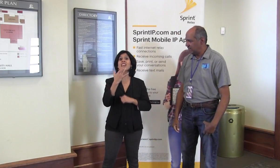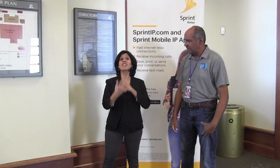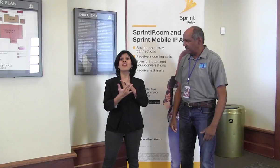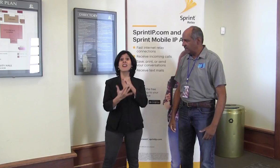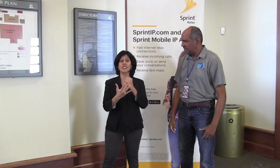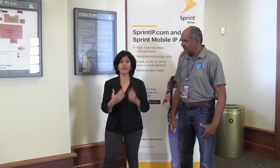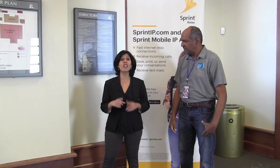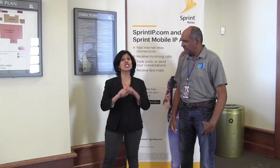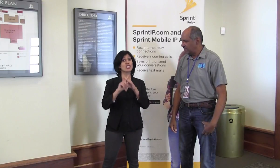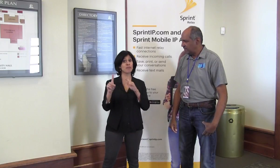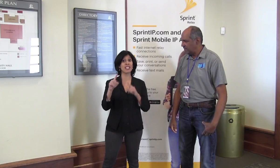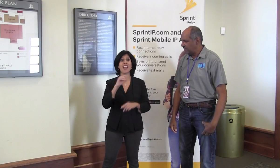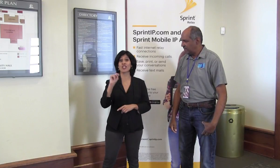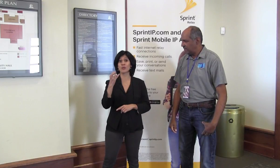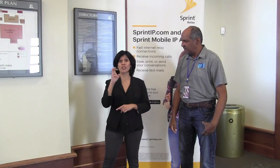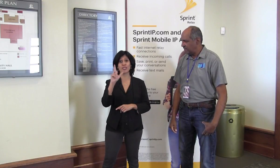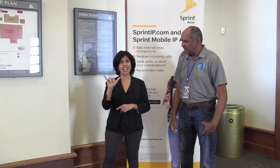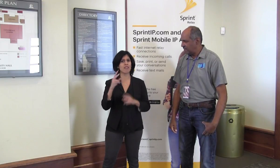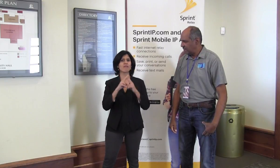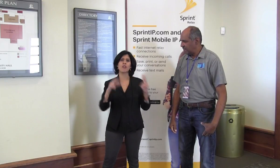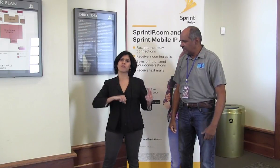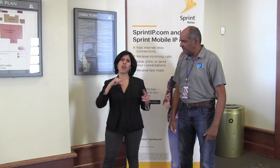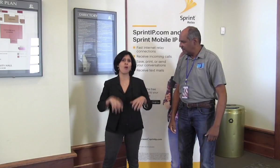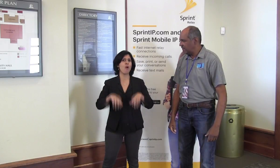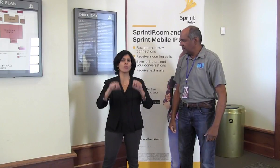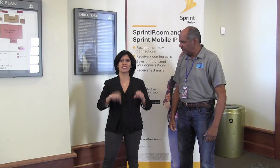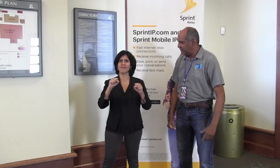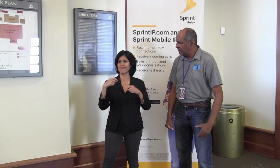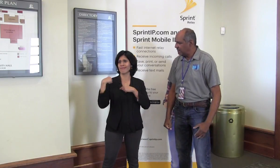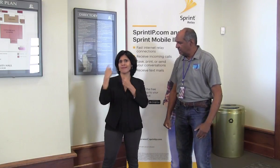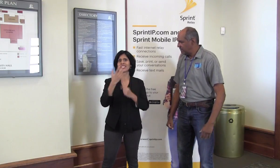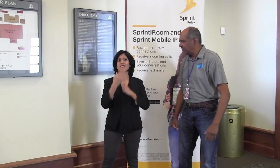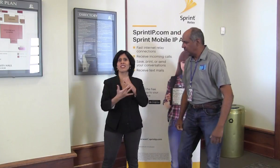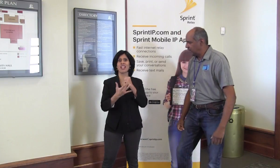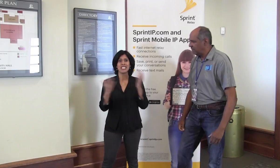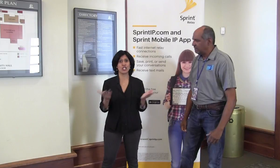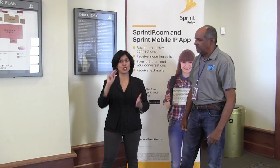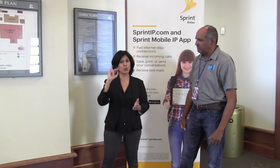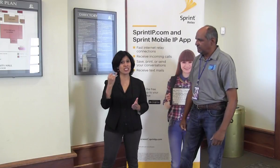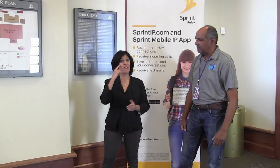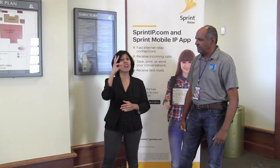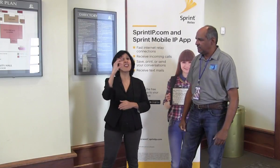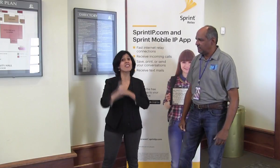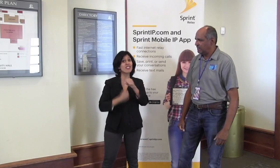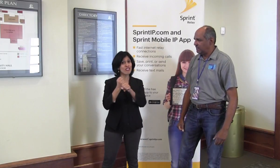technology is and why we call it that. Sprint and the New Jersey Relay have hosted taste of technology